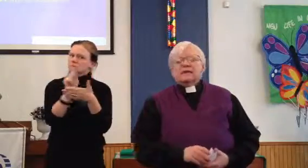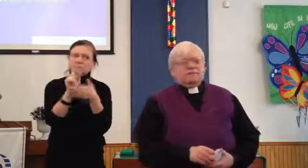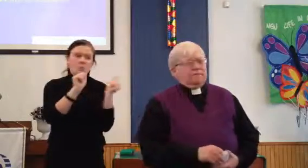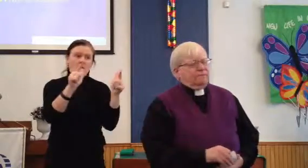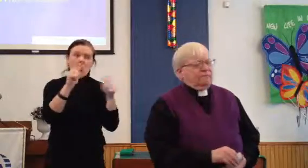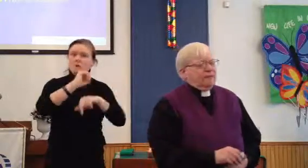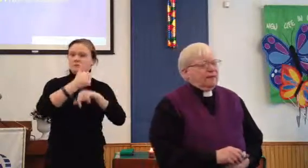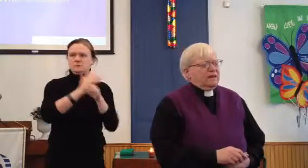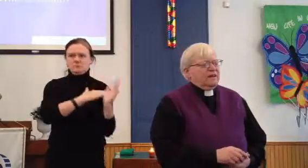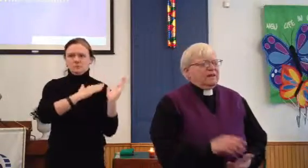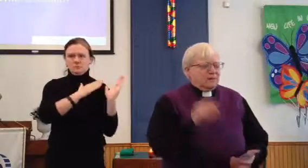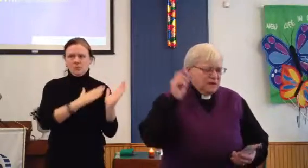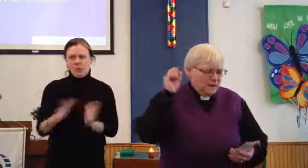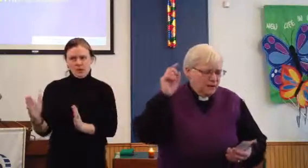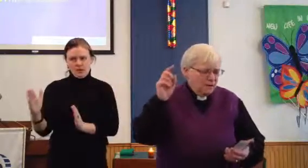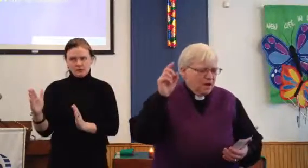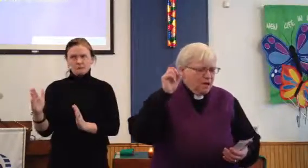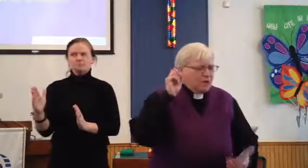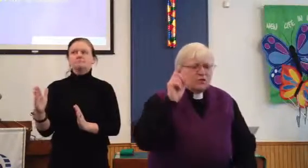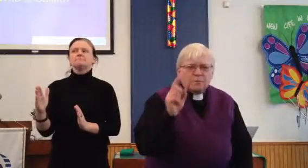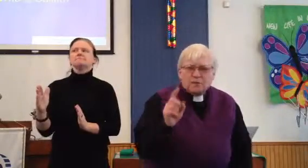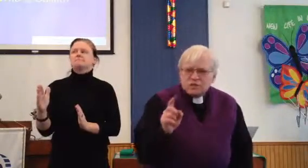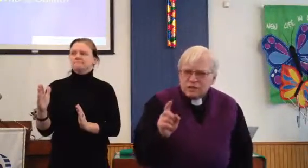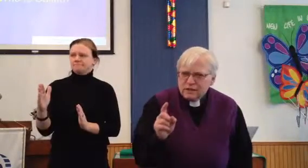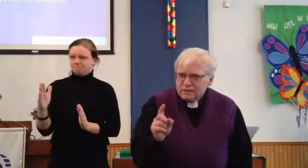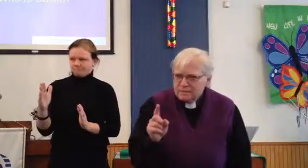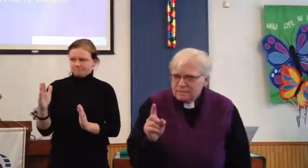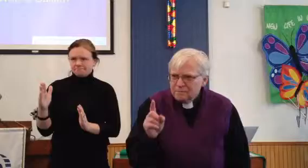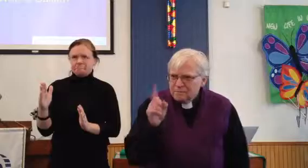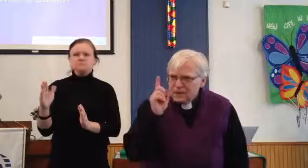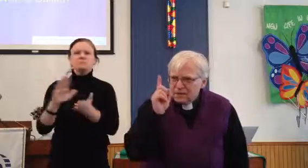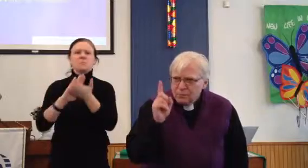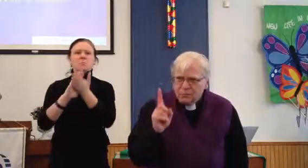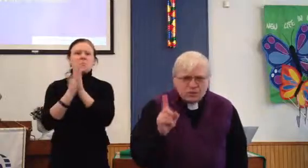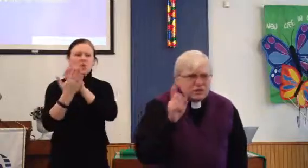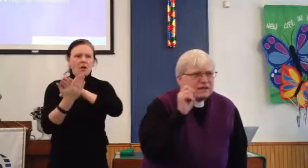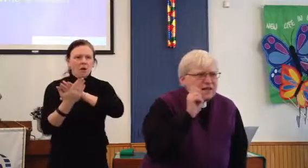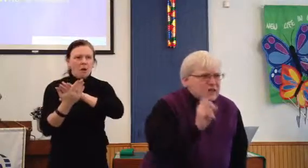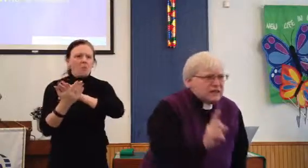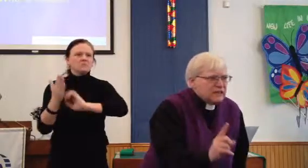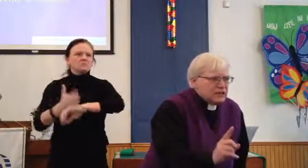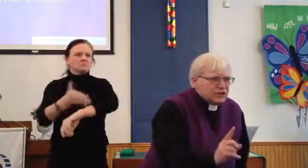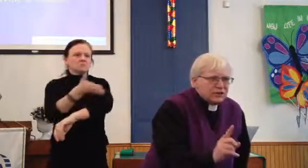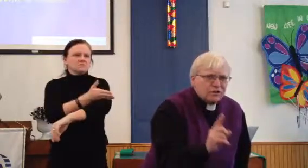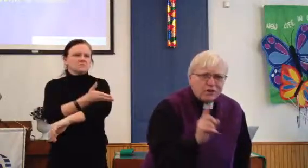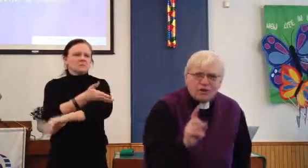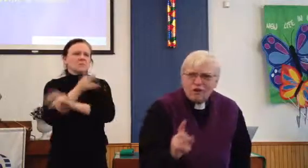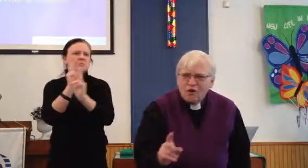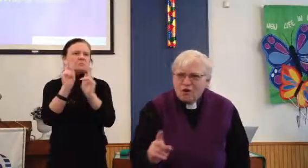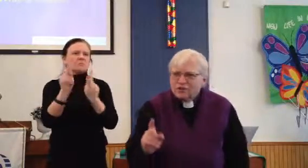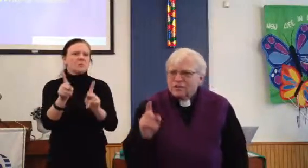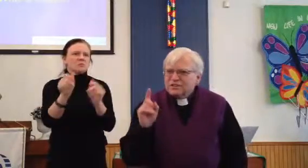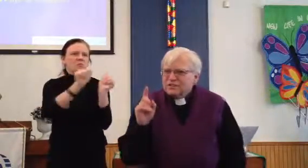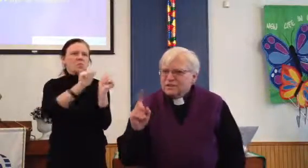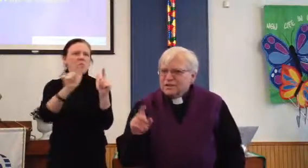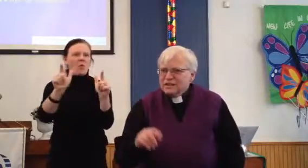to become the person, the person they each are called to be.